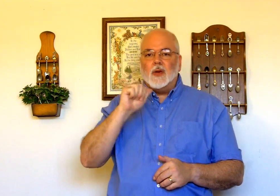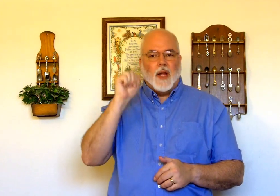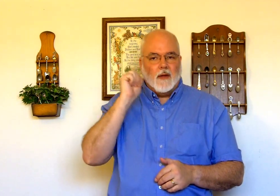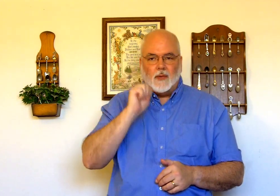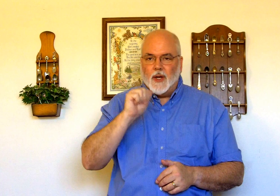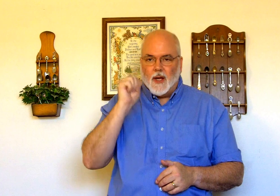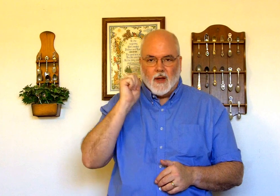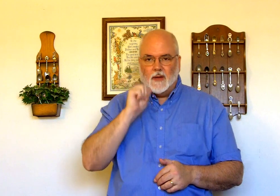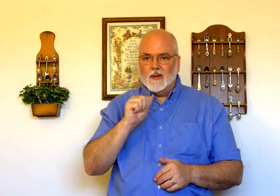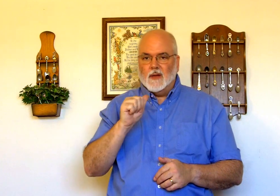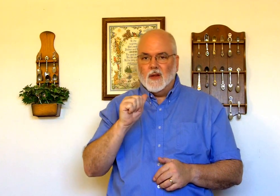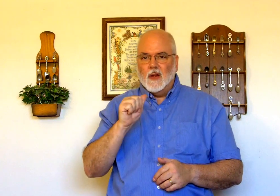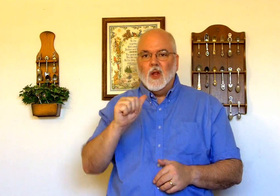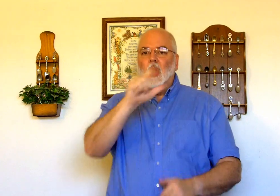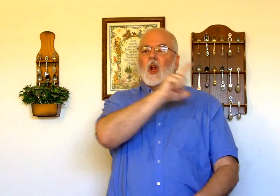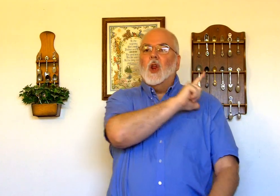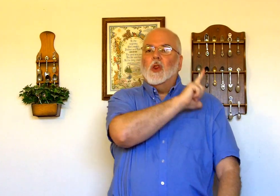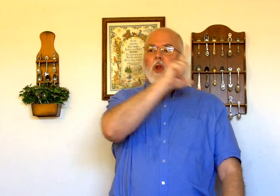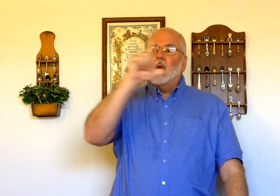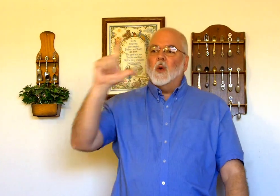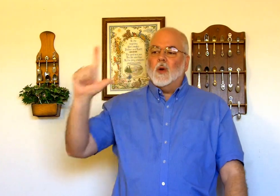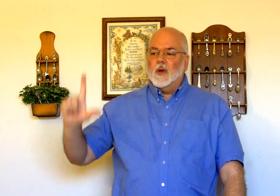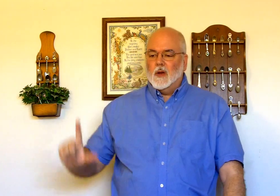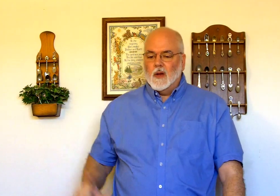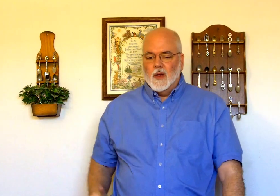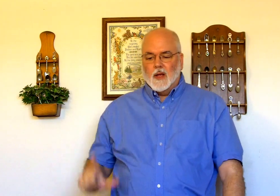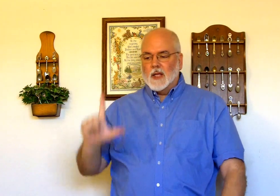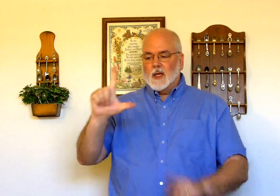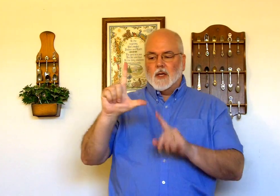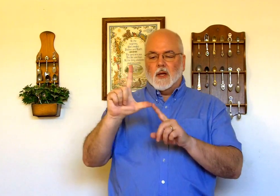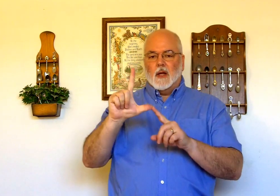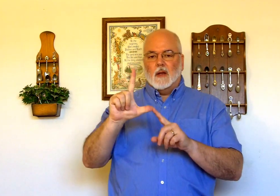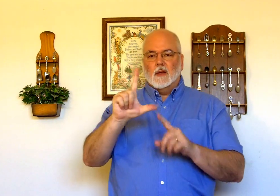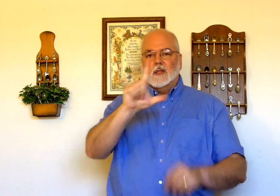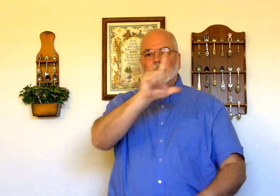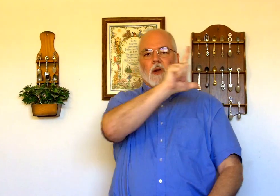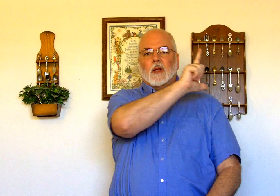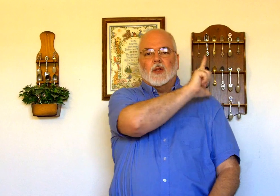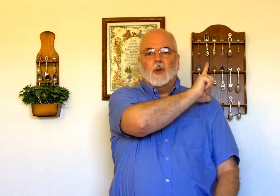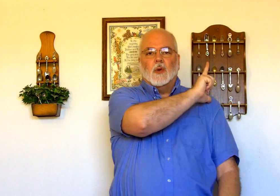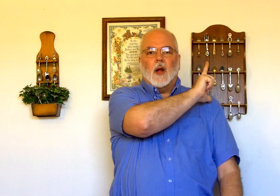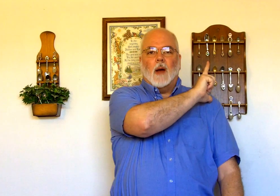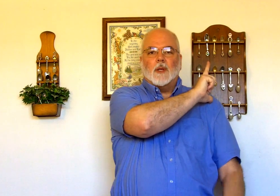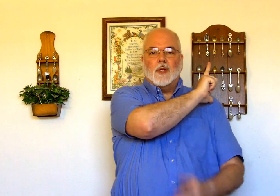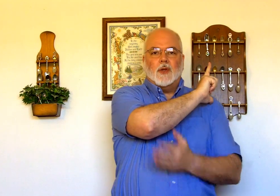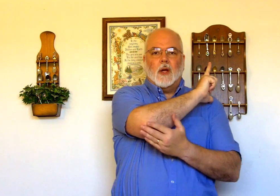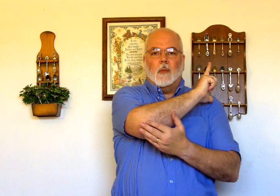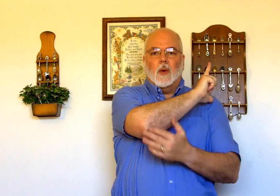every day the lord has the letter l starting at the shoulder opposite your elbow